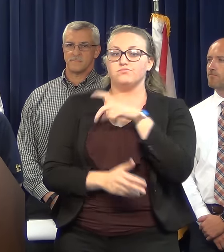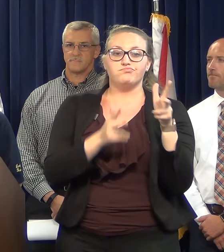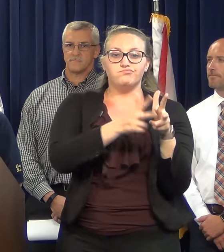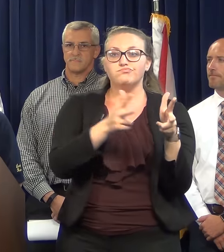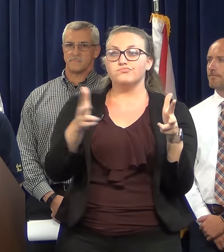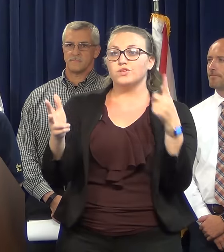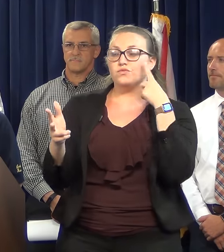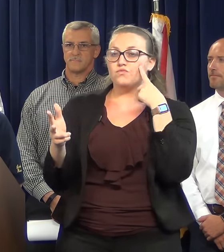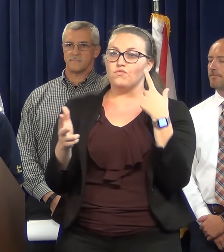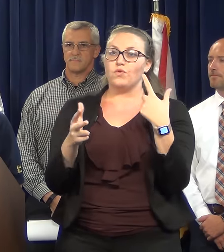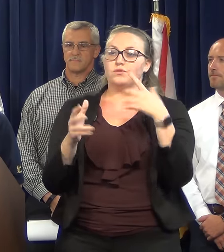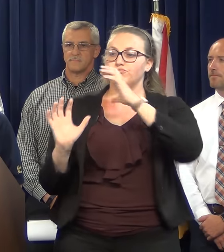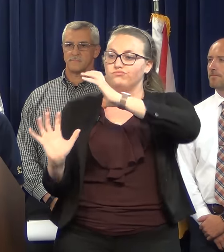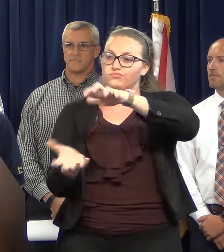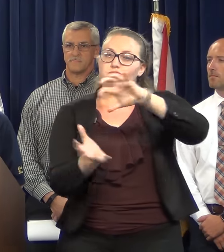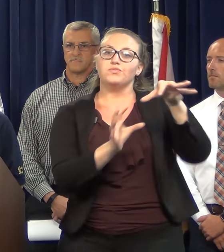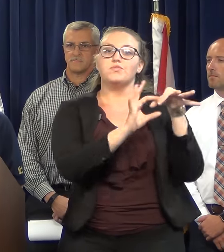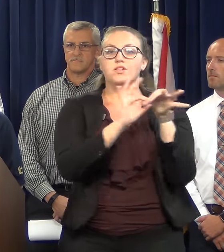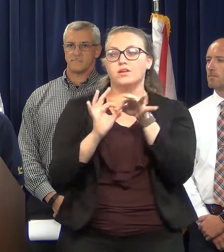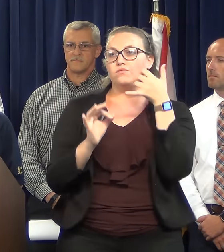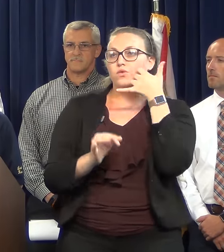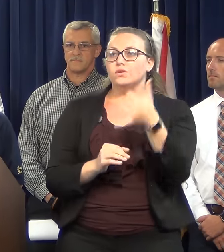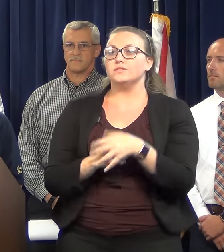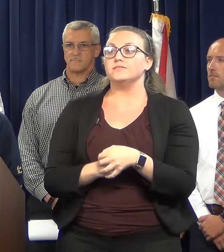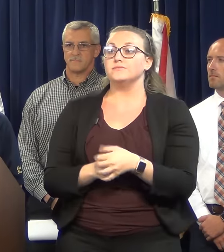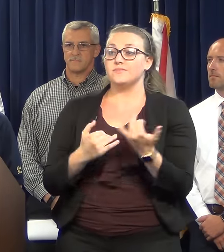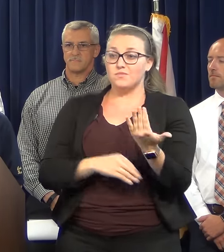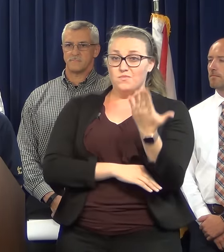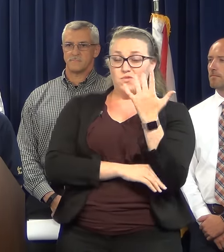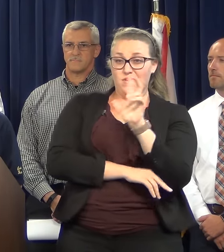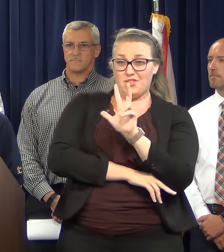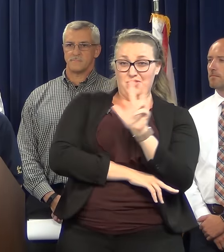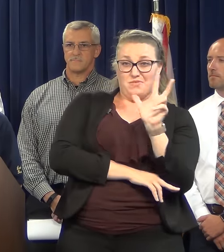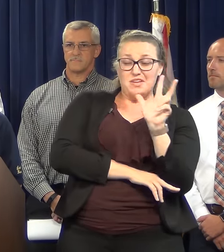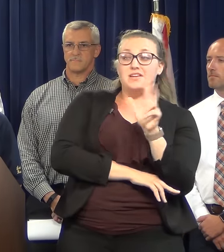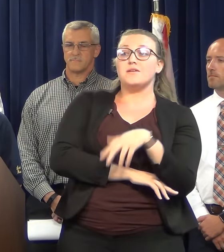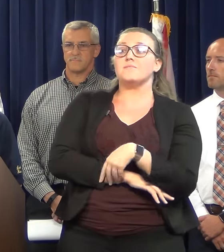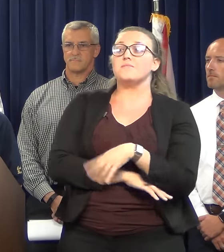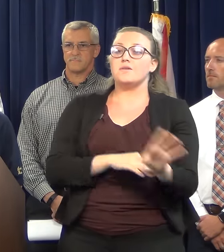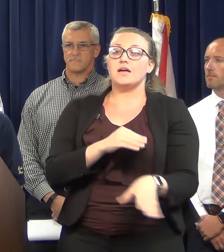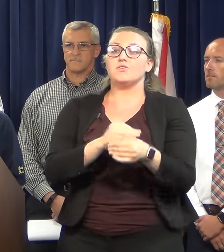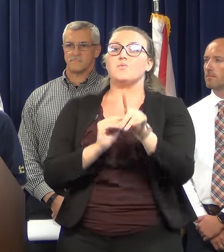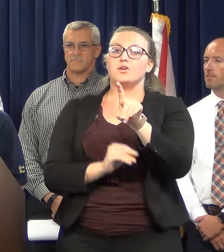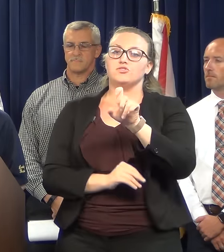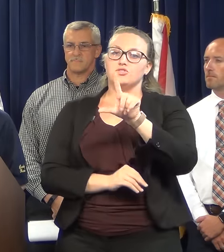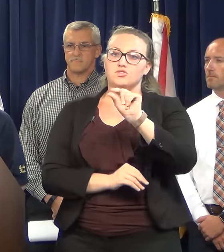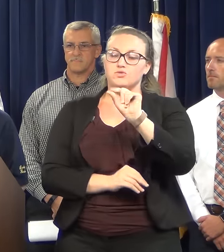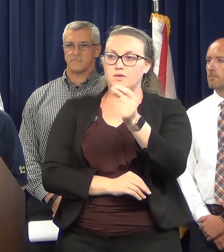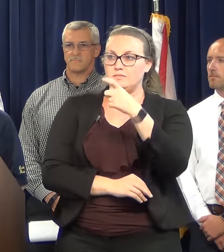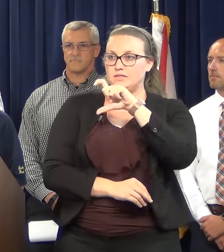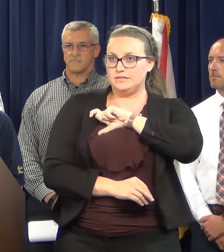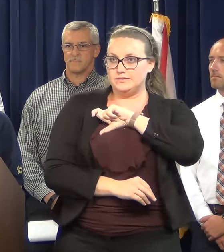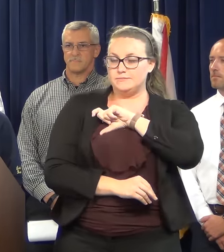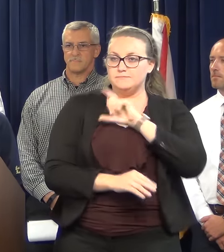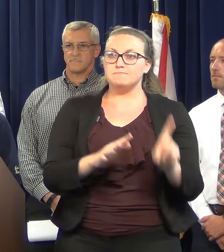calls. At 3 a.m. this morning, we'll have an additional 120 officers coming in to assist with that.